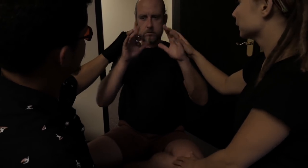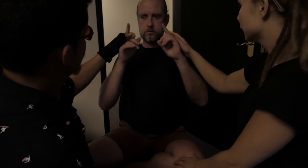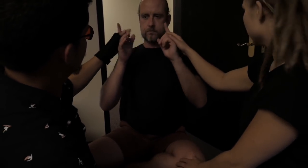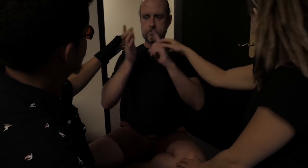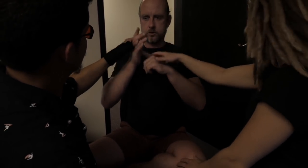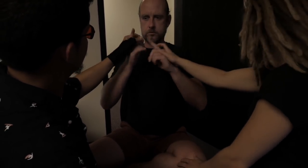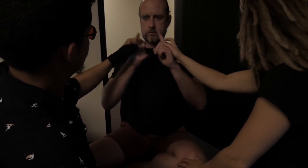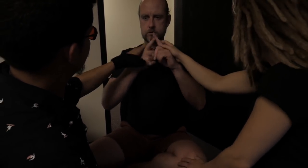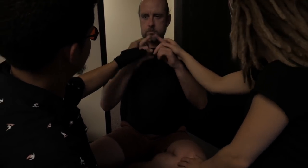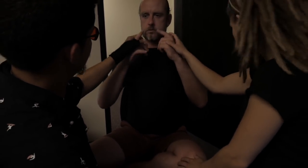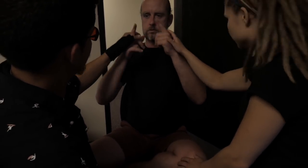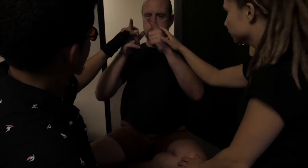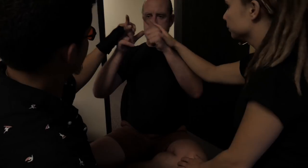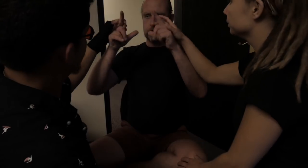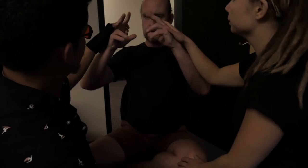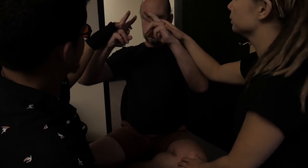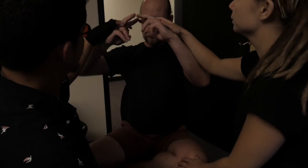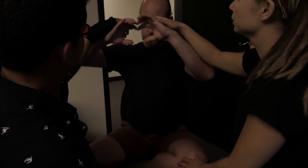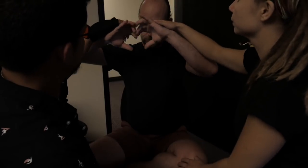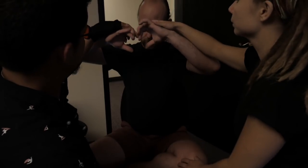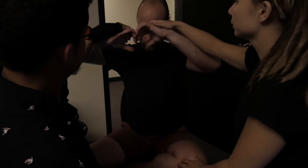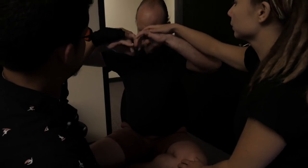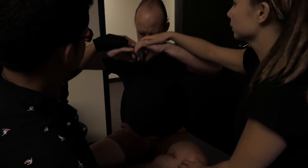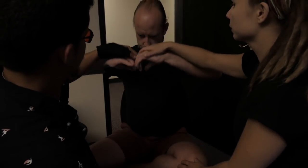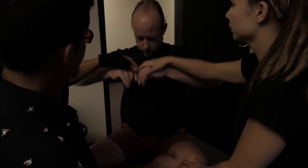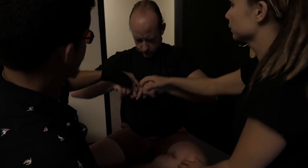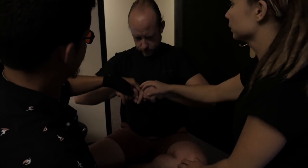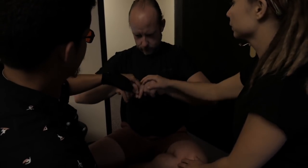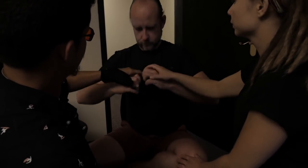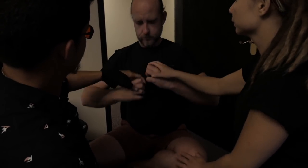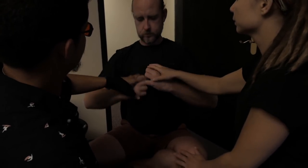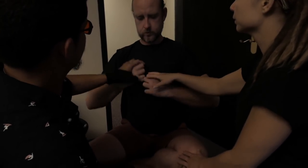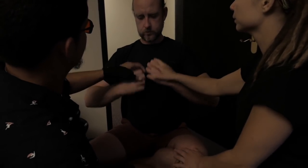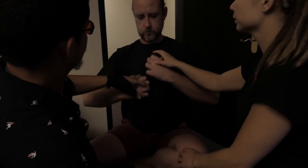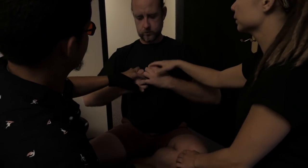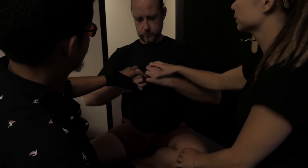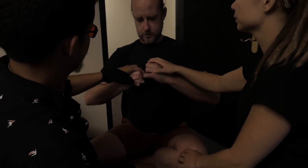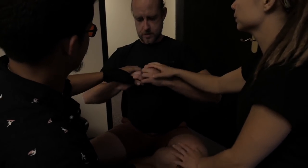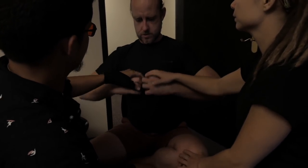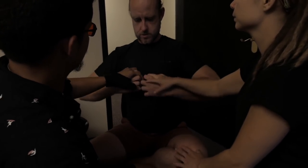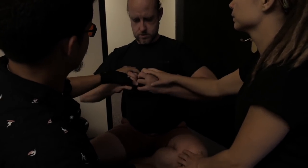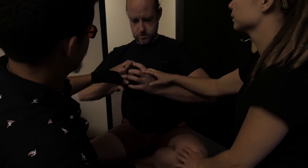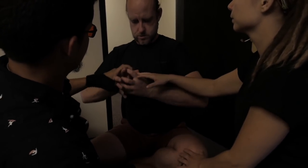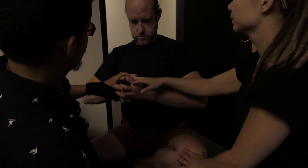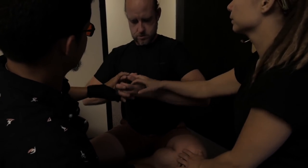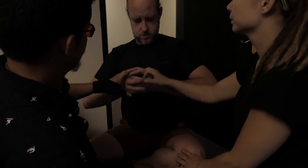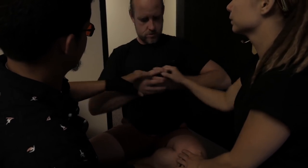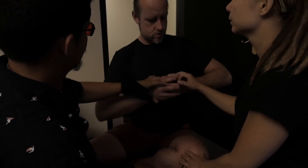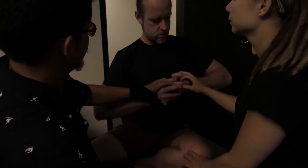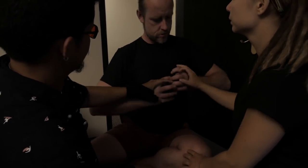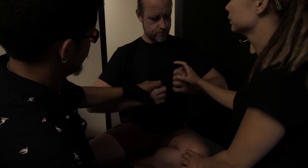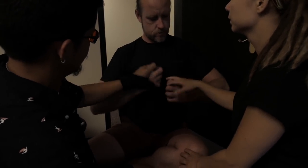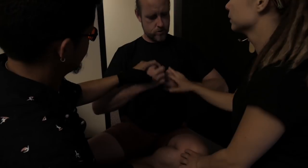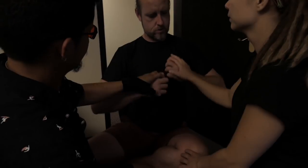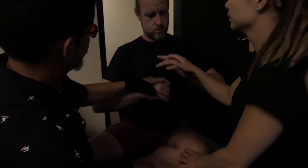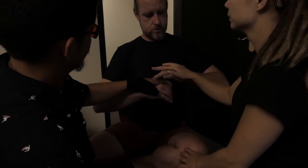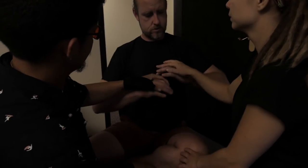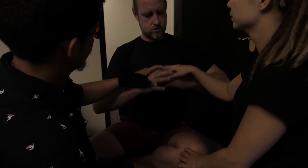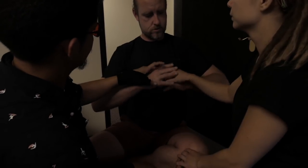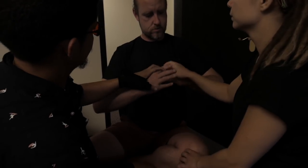First, we need to unpack the emotions and the lines and figure out how to express these through touch.